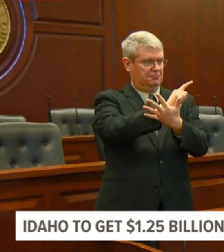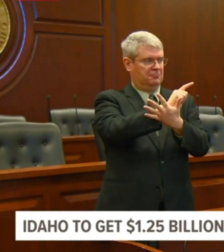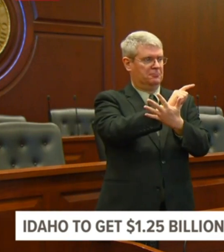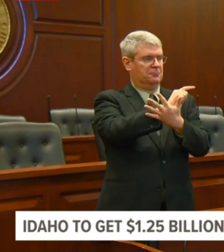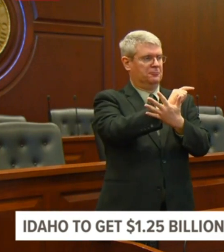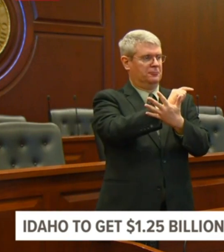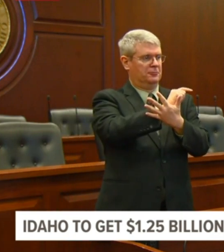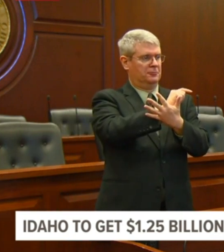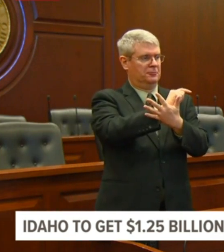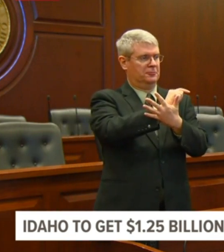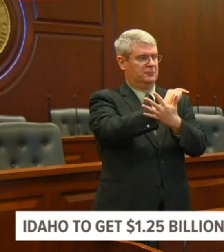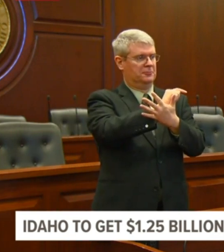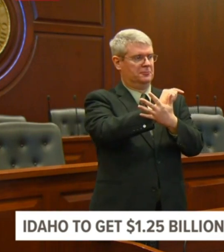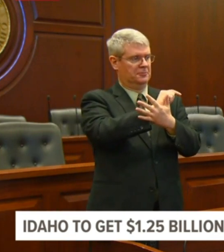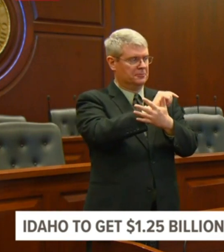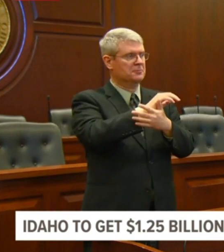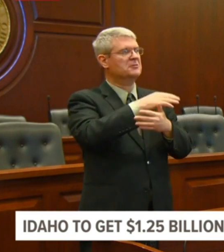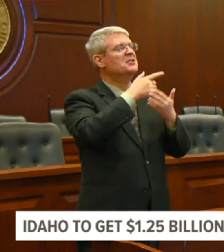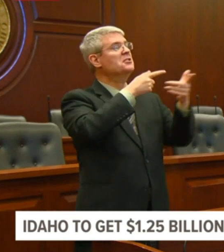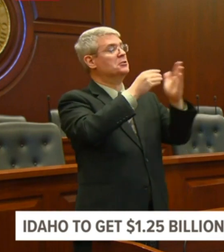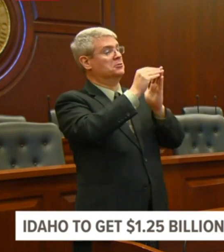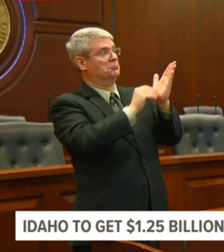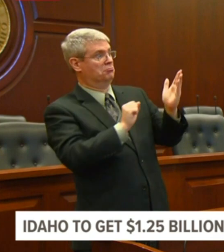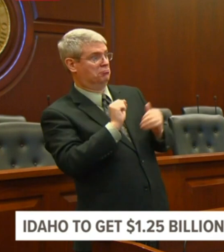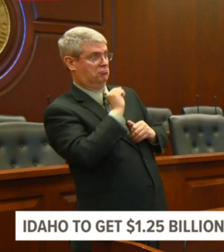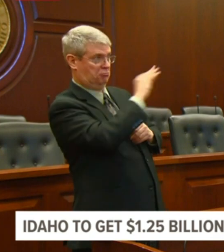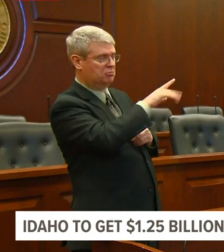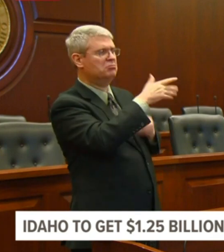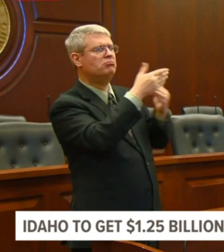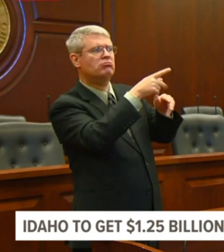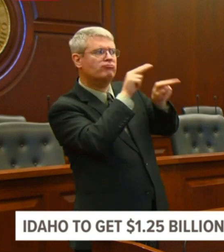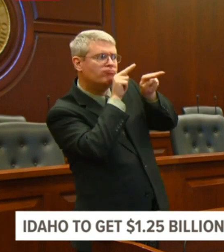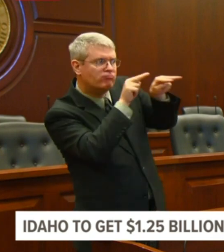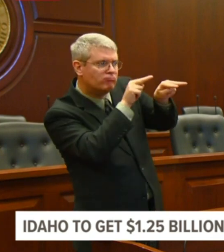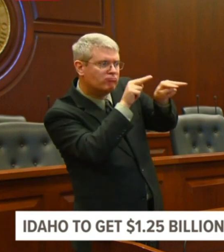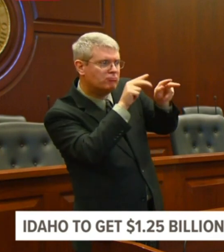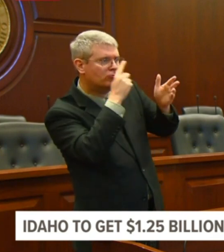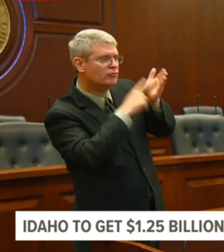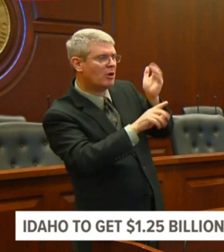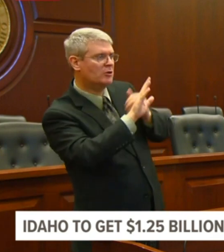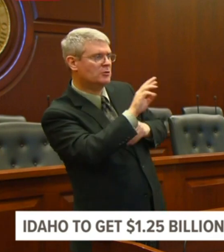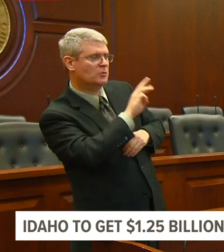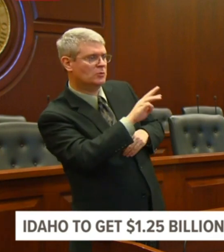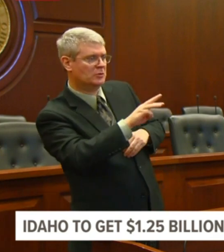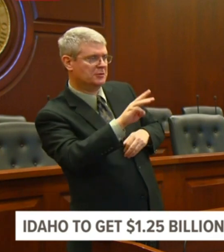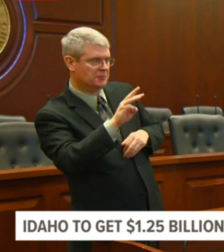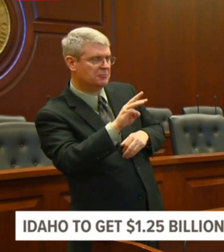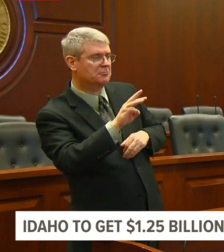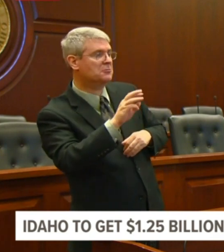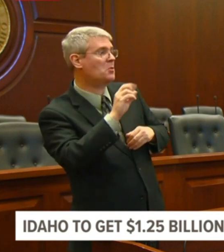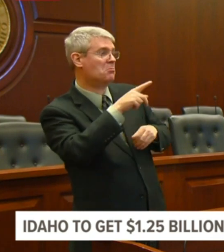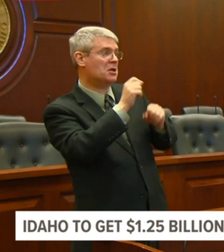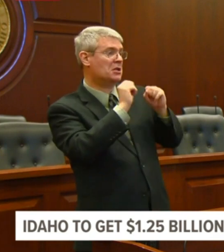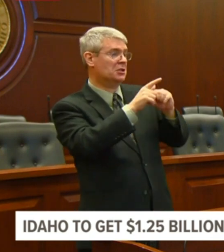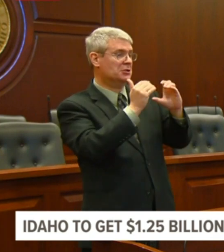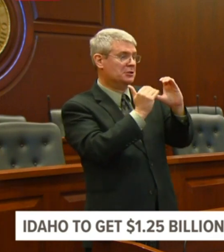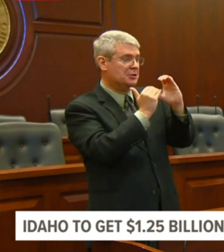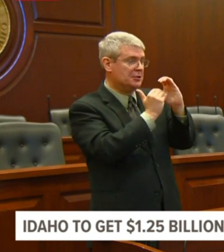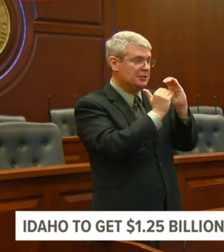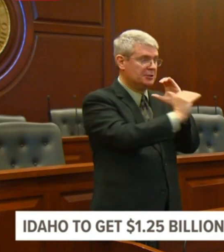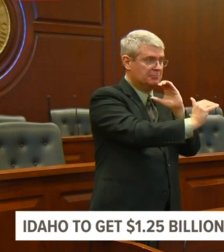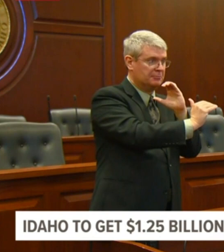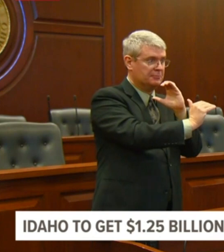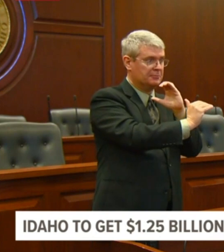-659-2955 or email disastercustomerservice at SBA